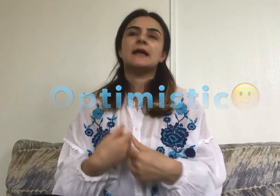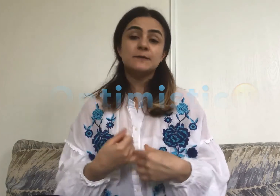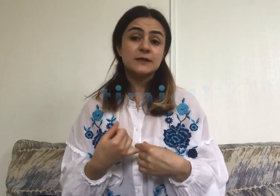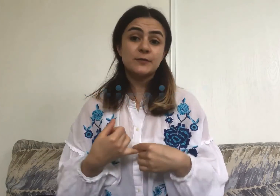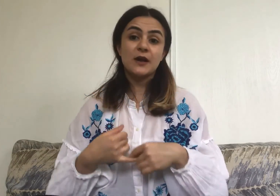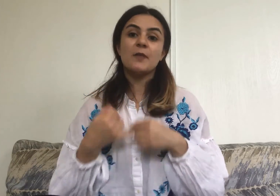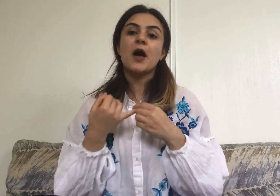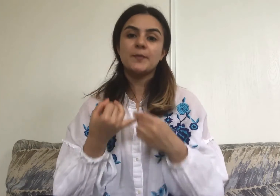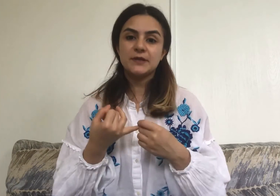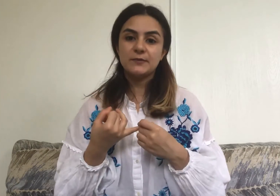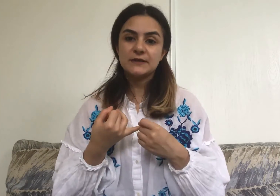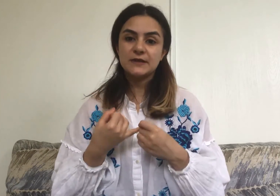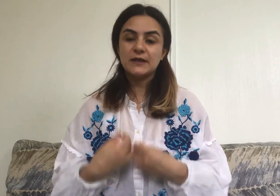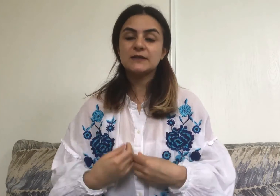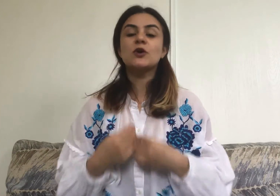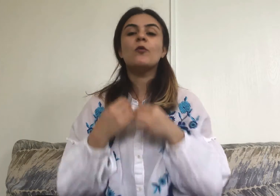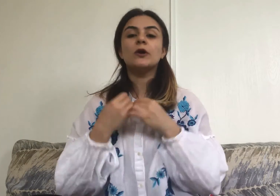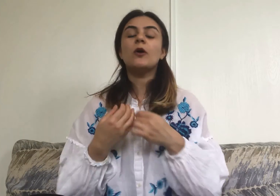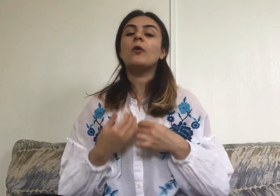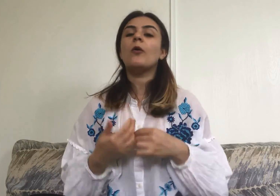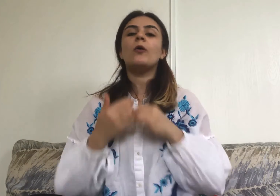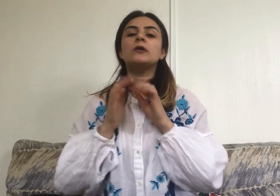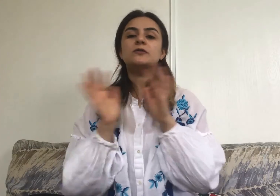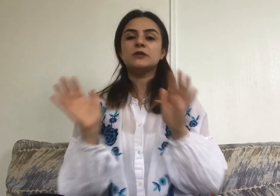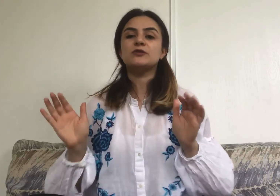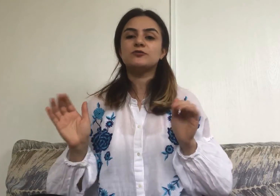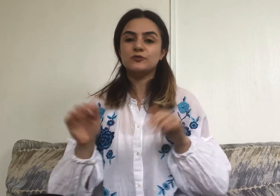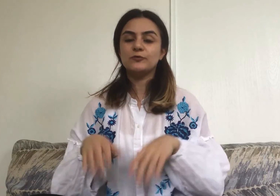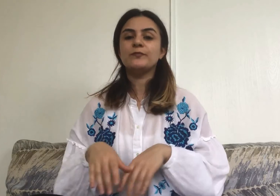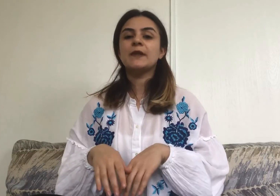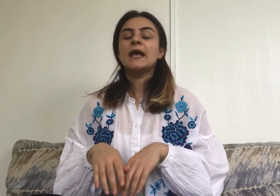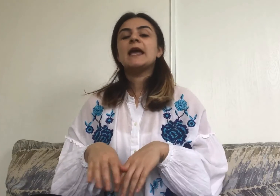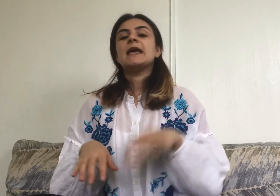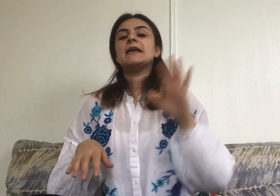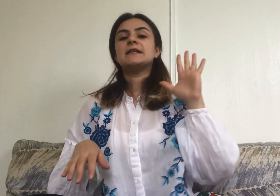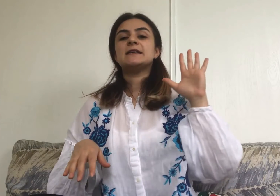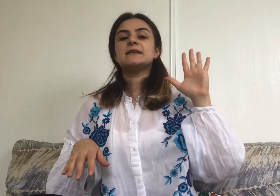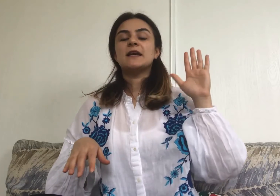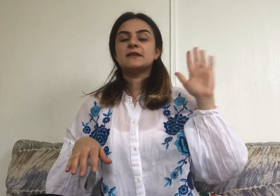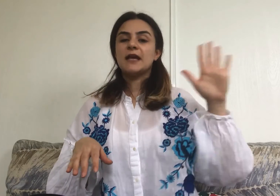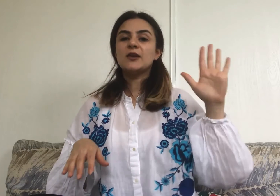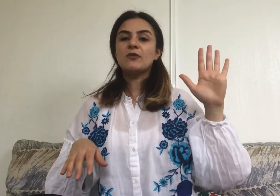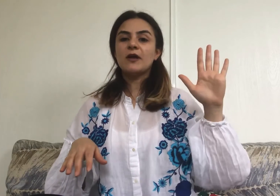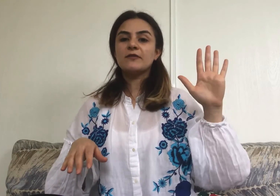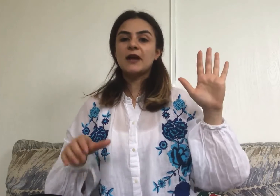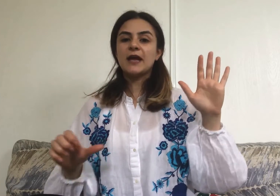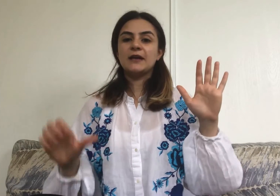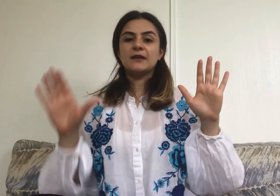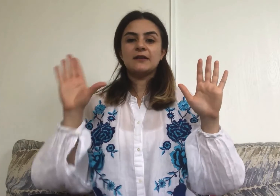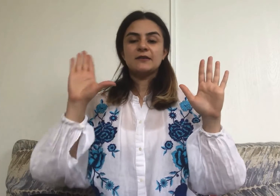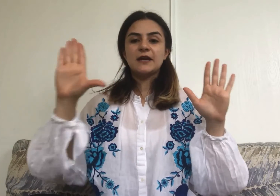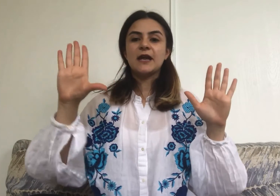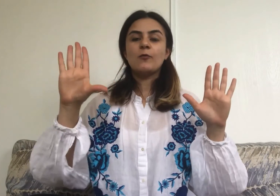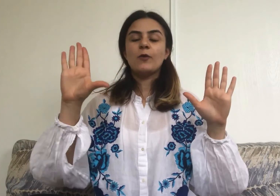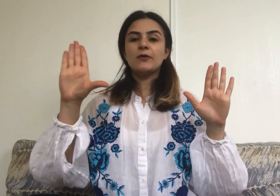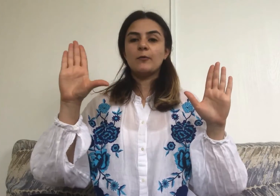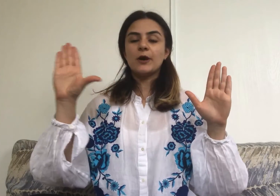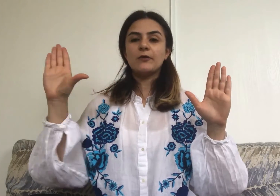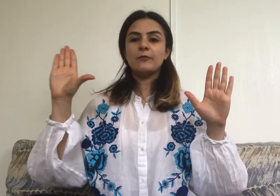helps us become optimistic. So all you need to do is take your other hand, take one of